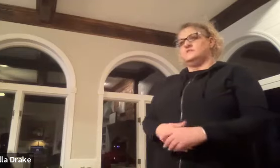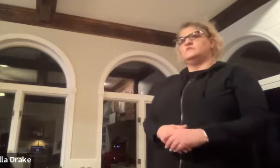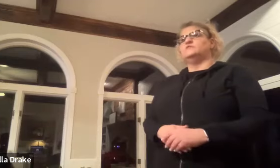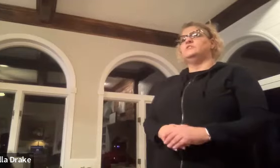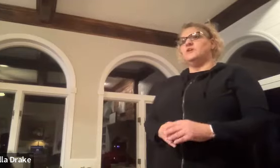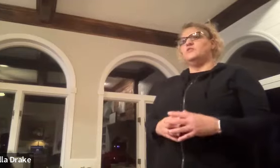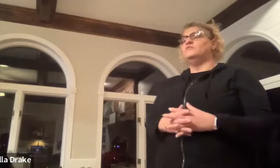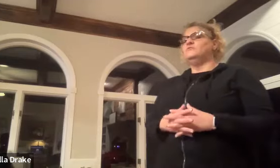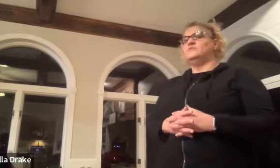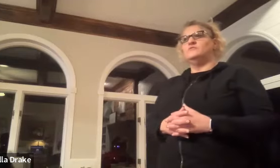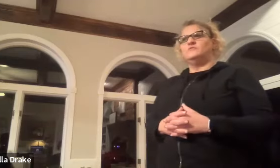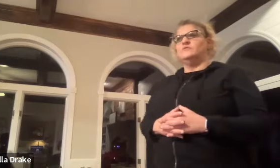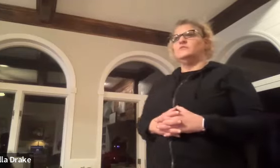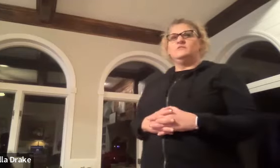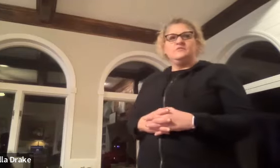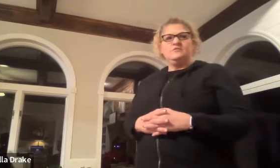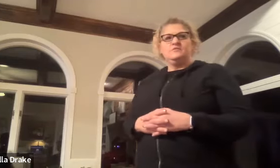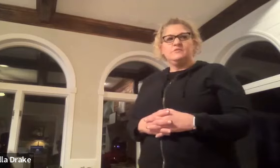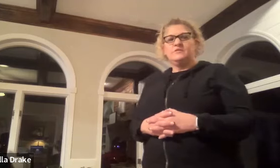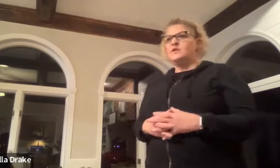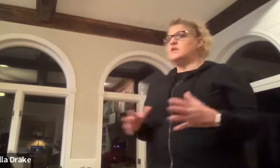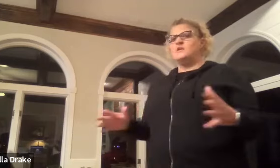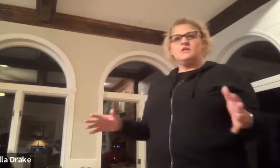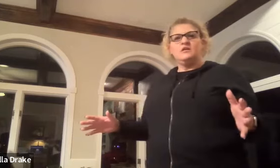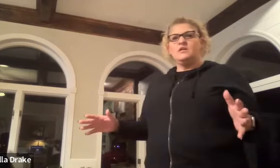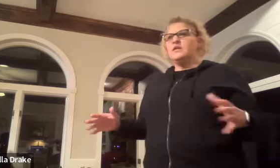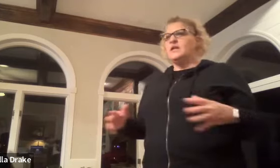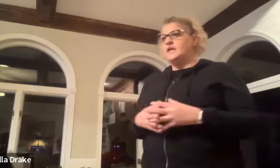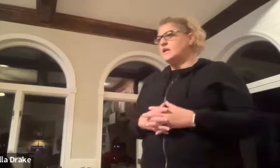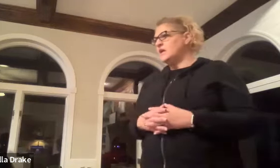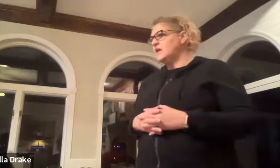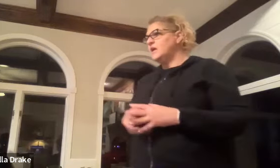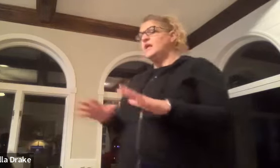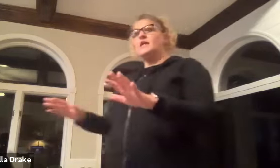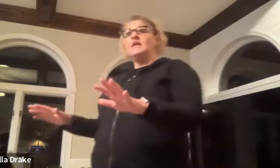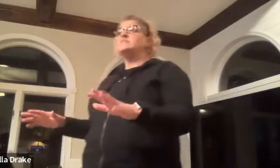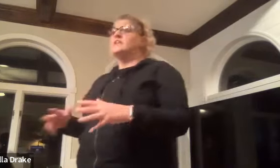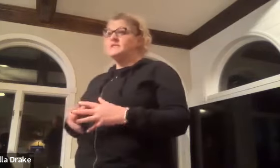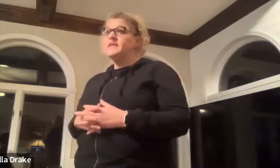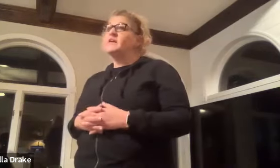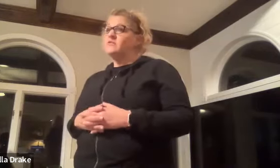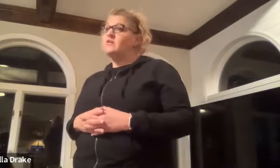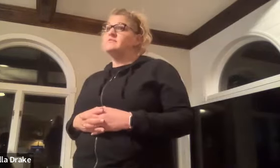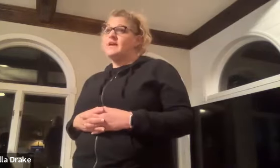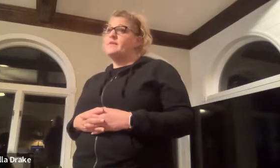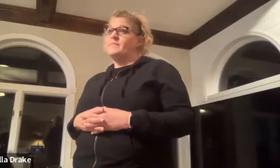you know we'll have to practice it i'll see if i can it's gonna take a long time